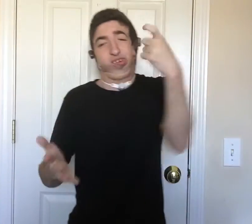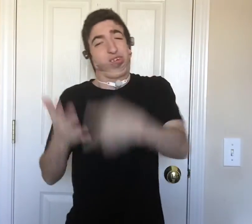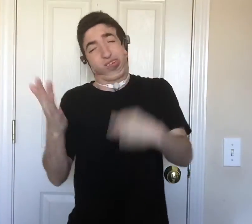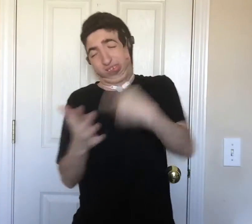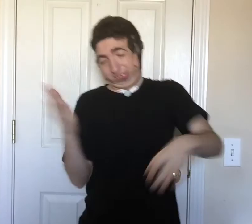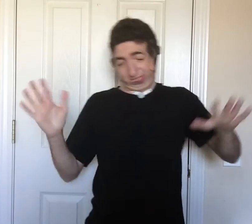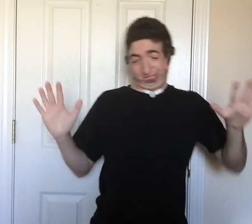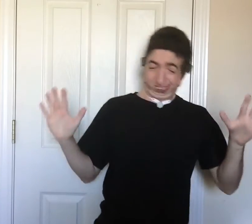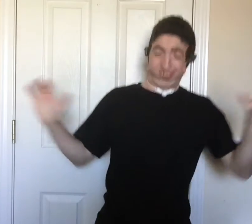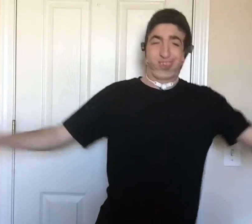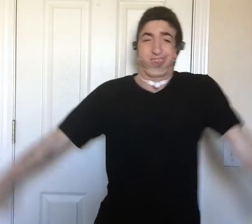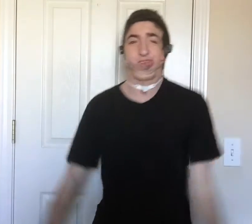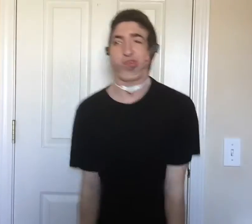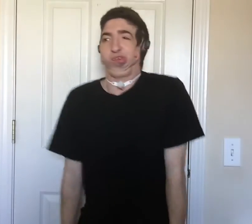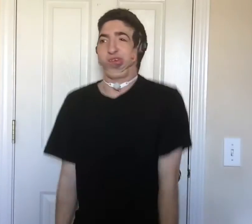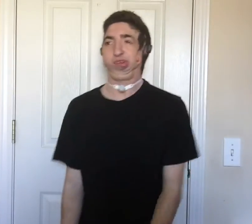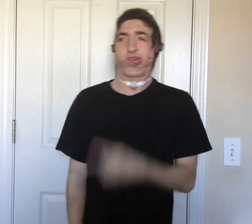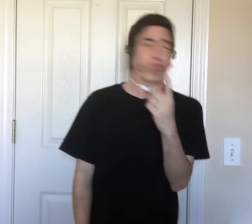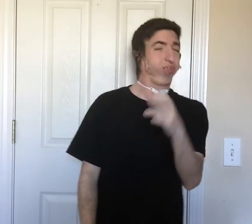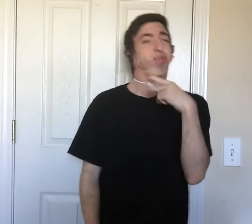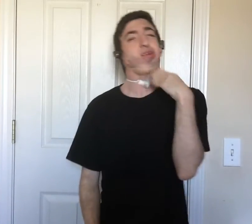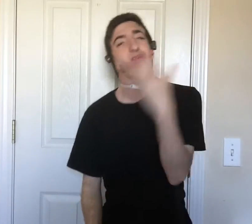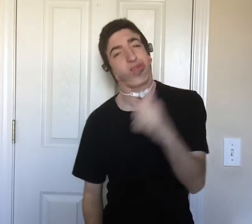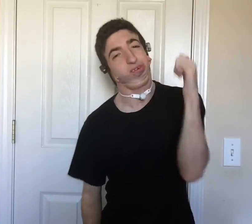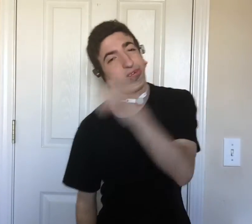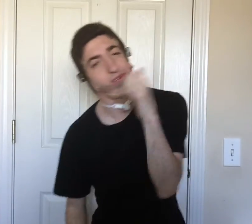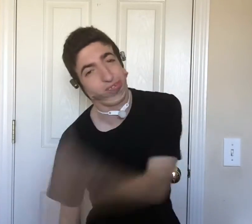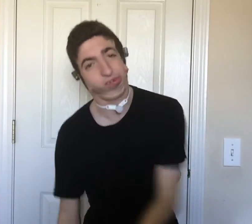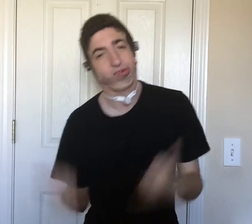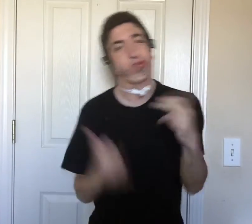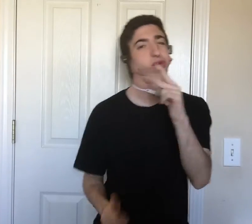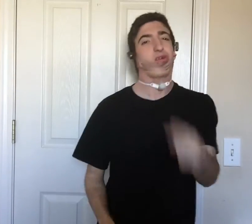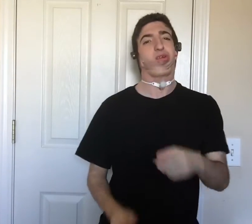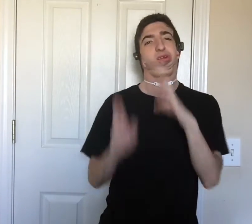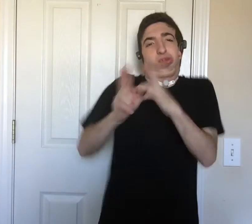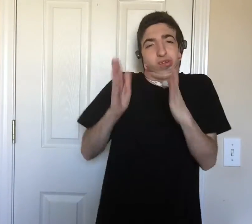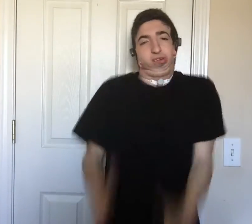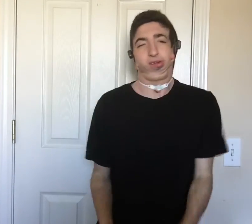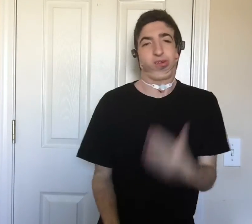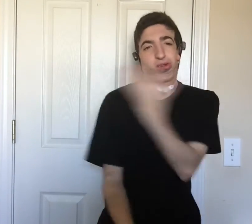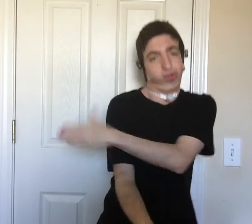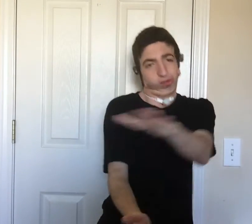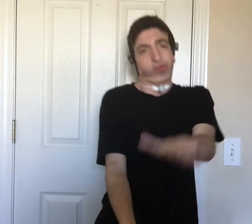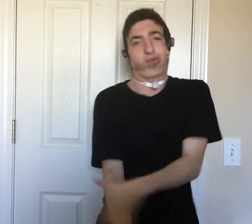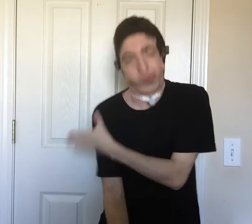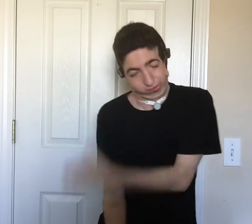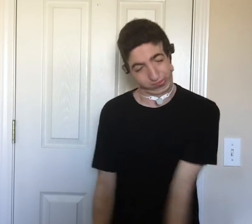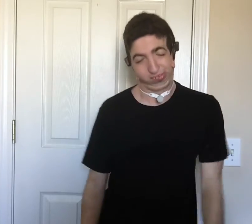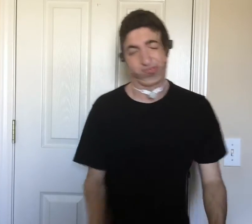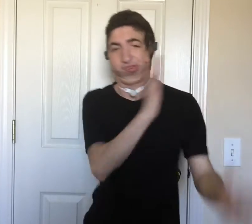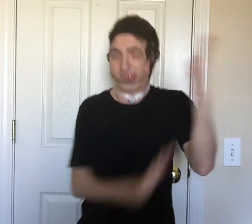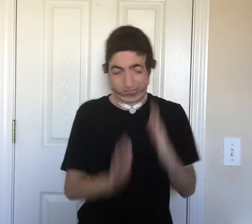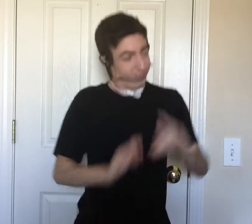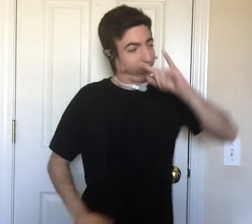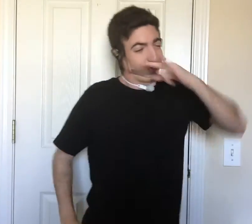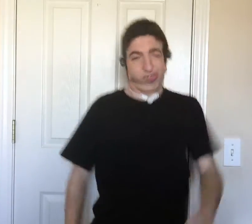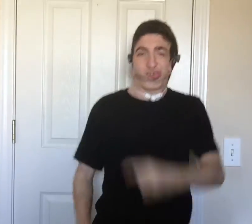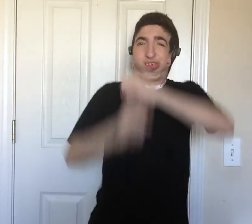text, though. And Zapp, fool, thank you for the crack. But I play around burgundy. I anchor on the track like Hey, yo, I once was a kid. All I had was a dream.